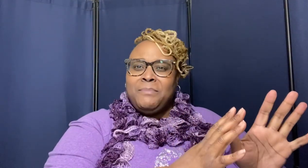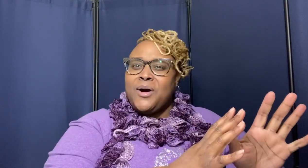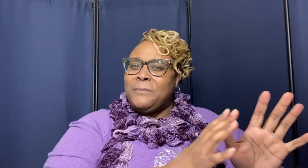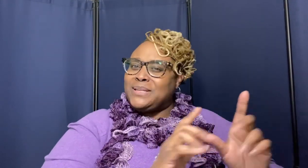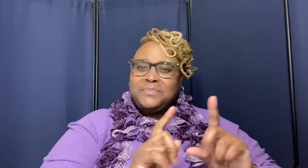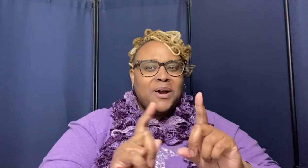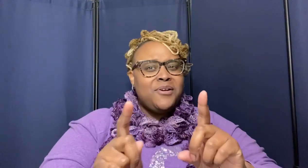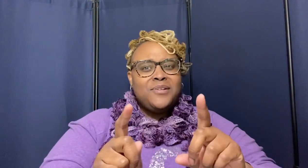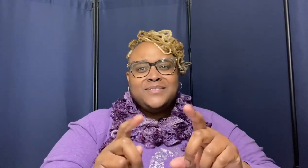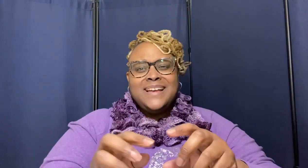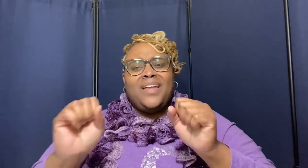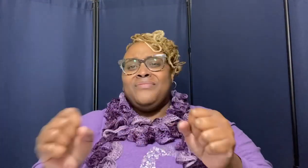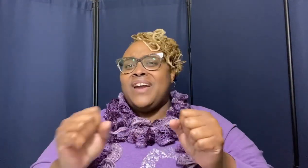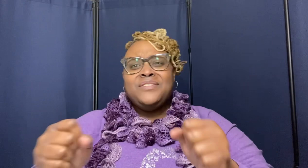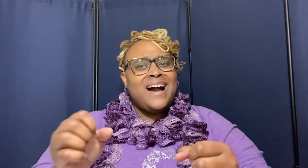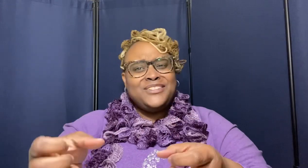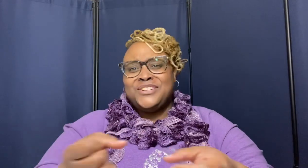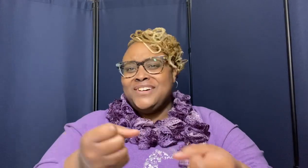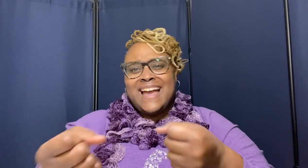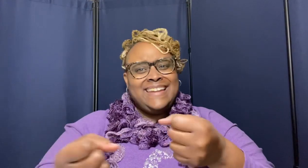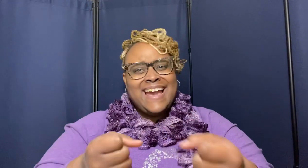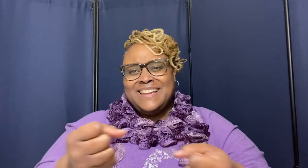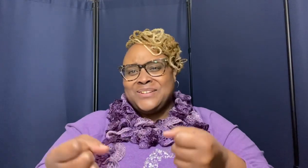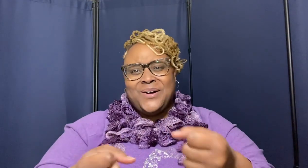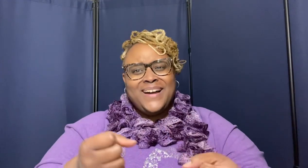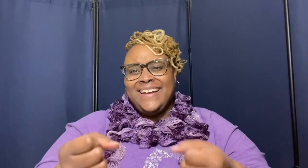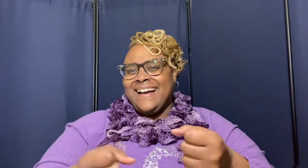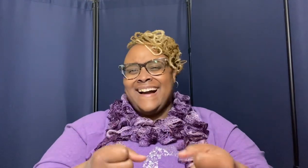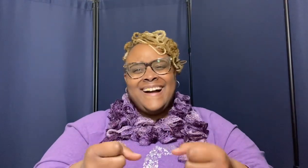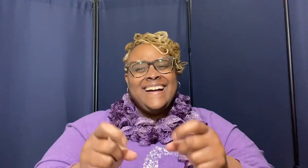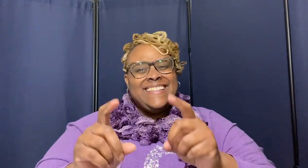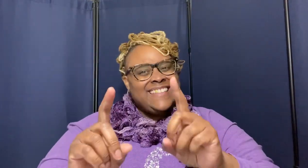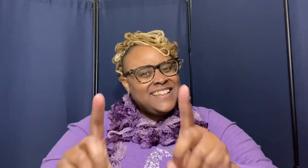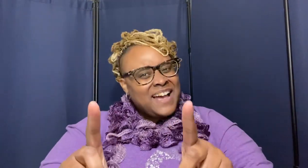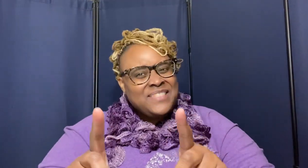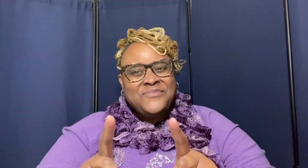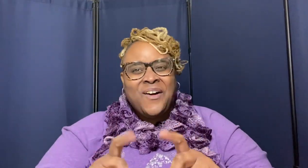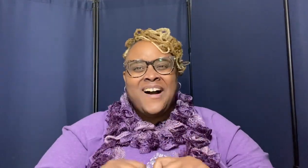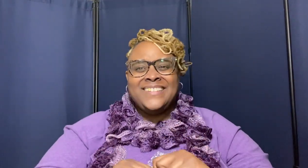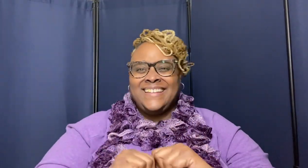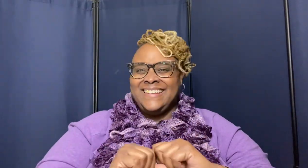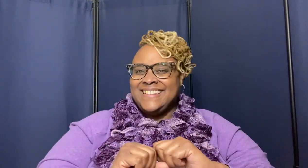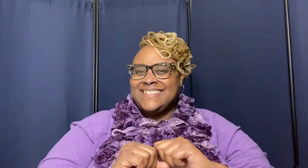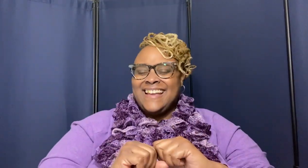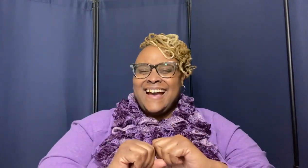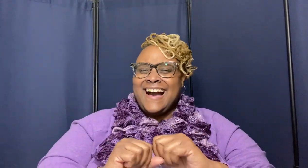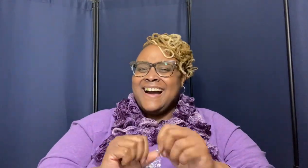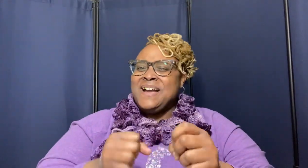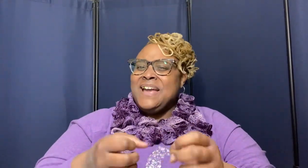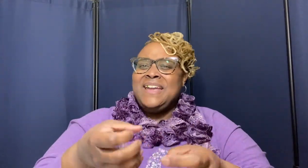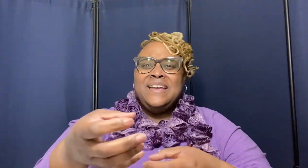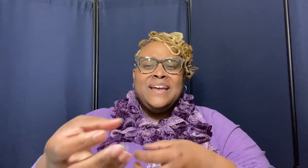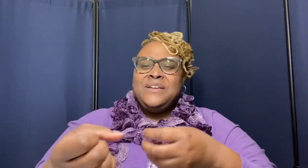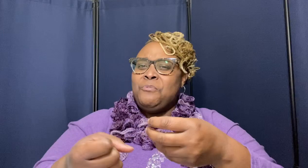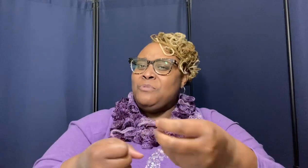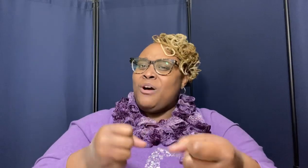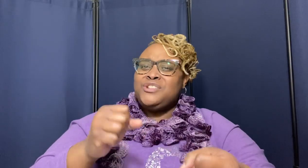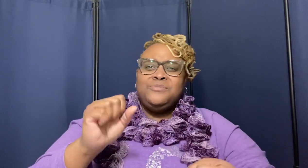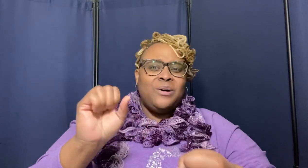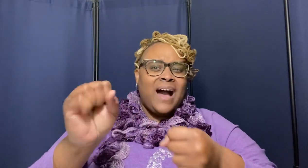boy but them girls they know how to tug at daddy's heart huh that's how the father is huh he he wants you know how